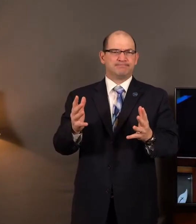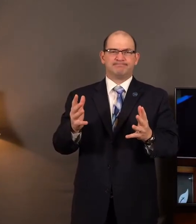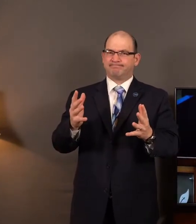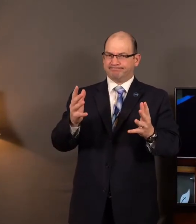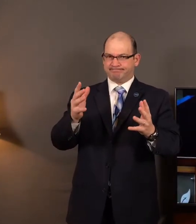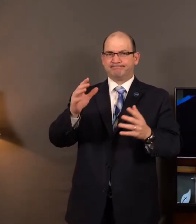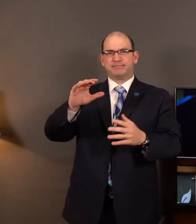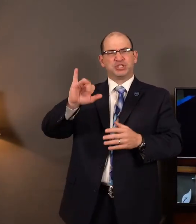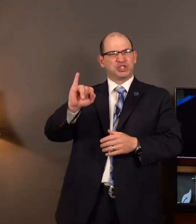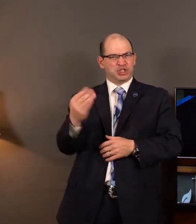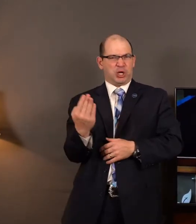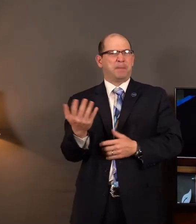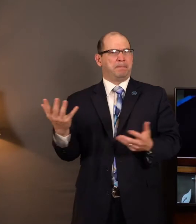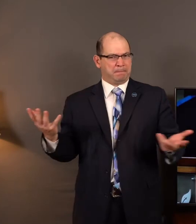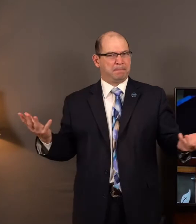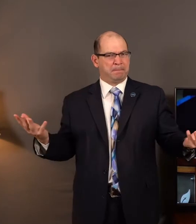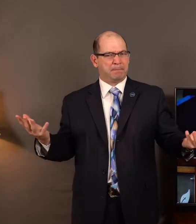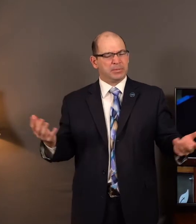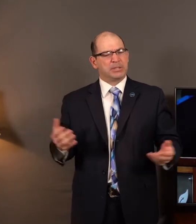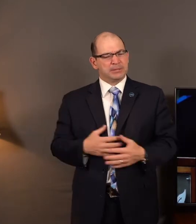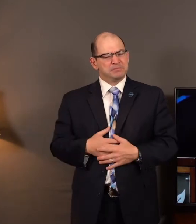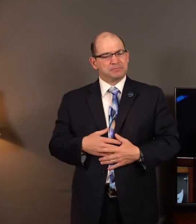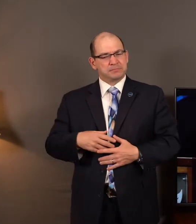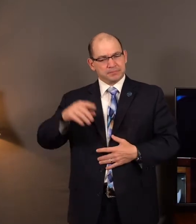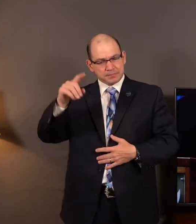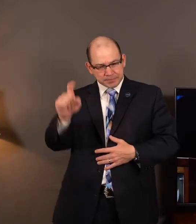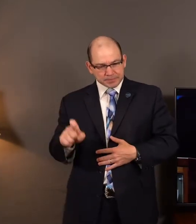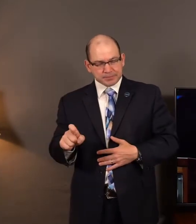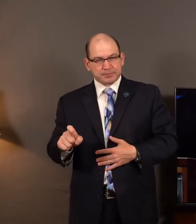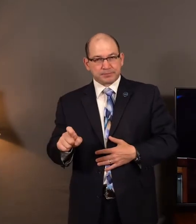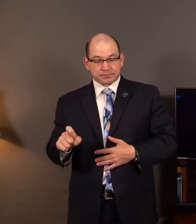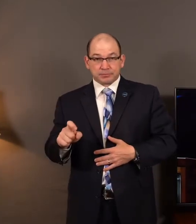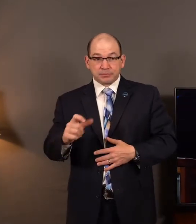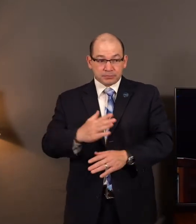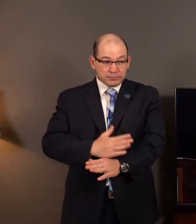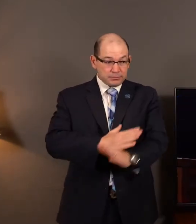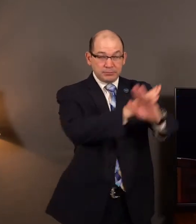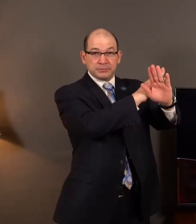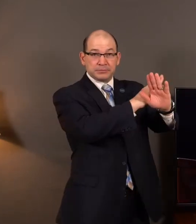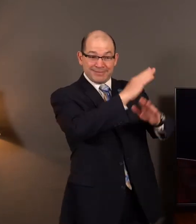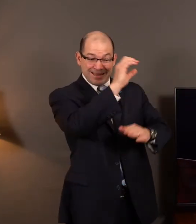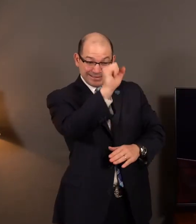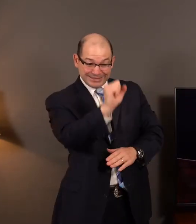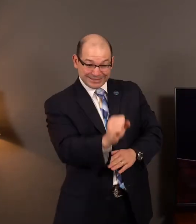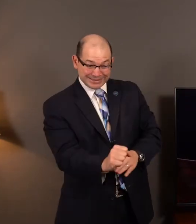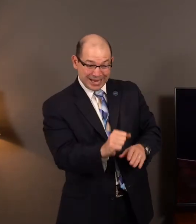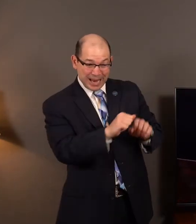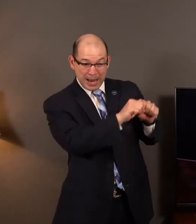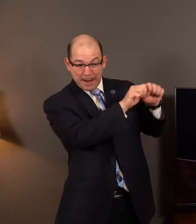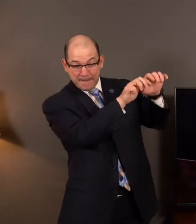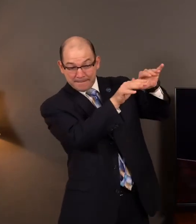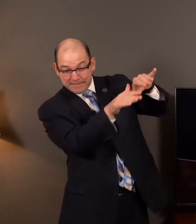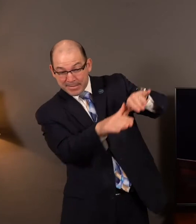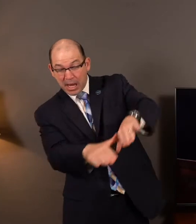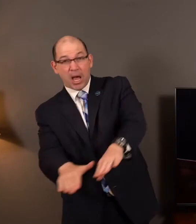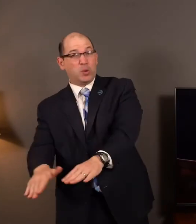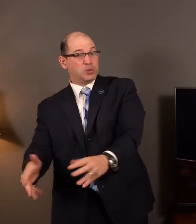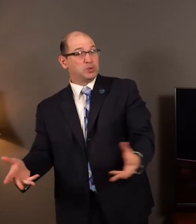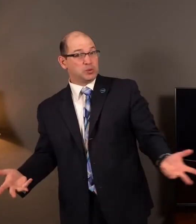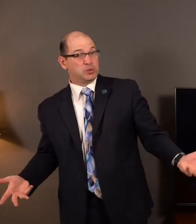Regiment of Maine were given the mission of defending the southern slope of the Little Round Top. Now this was very